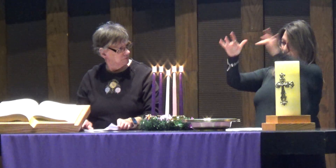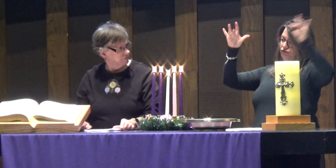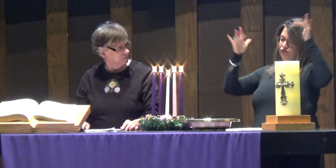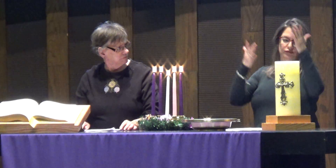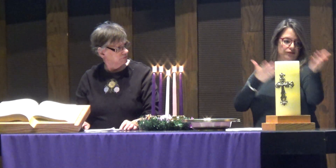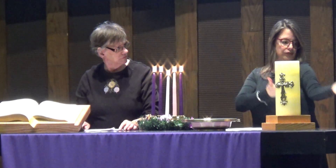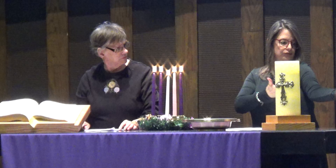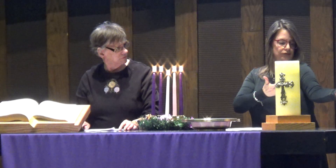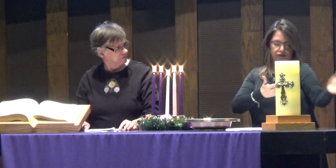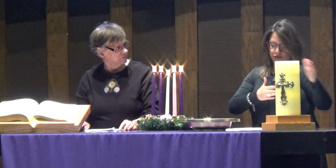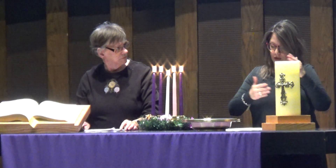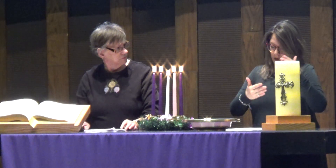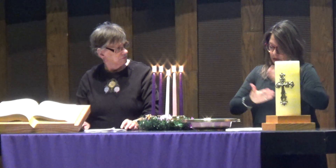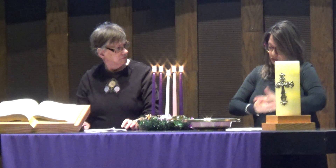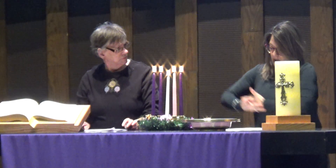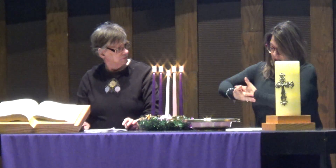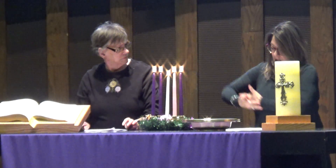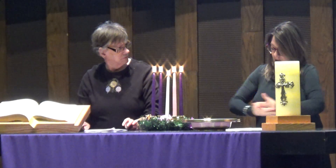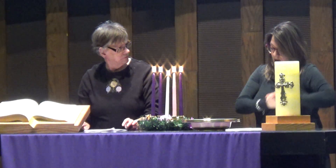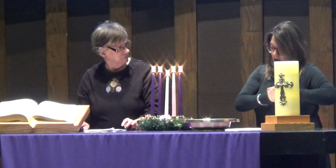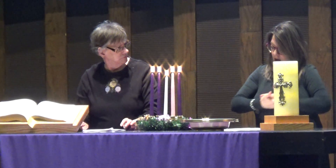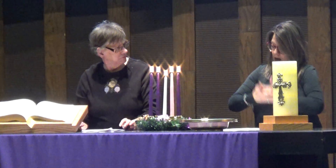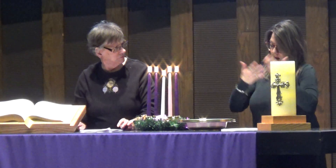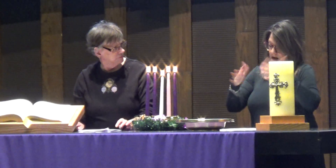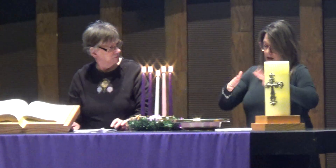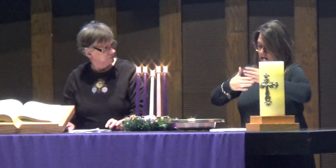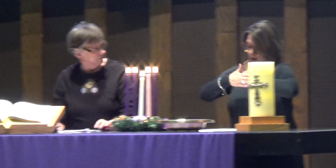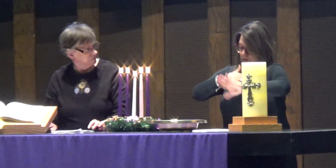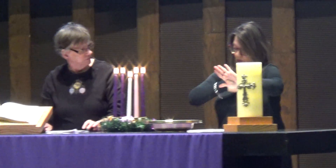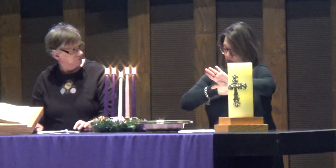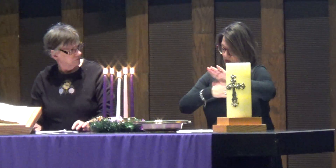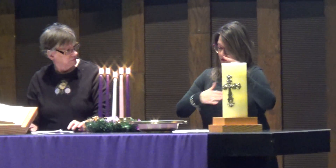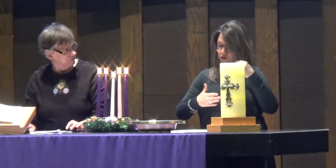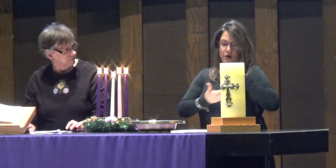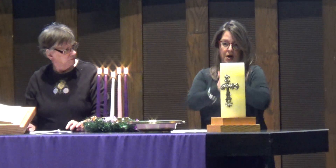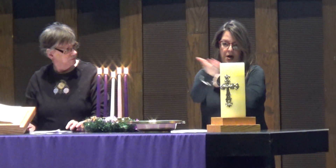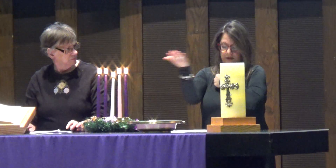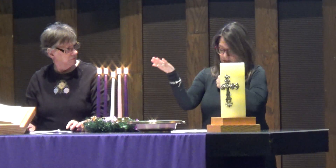A light would shine, and a child would be born to us.